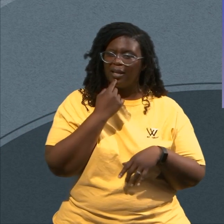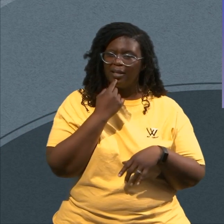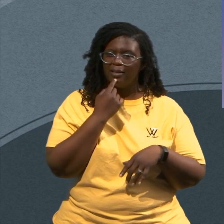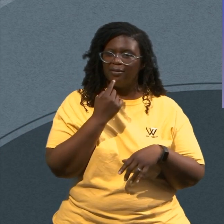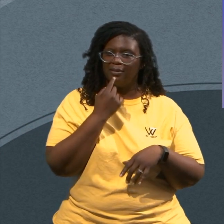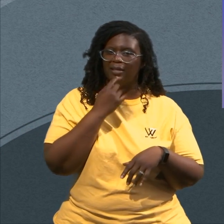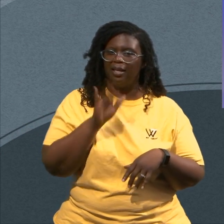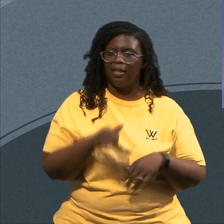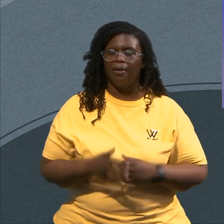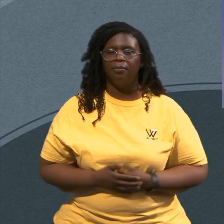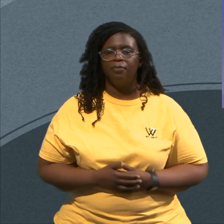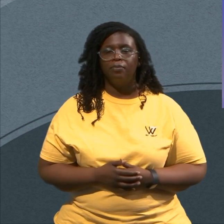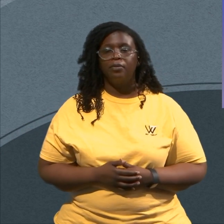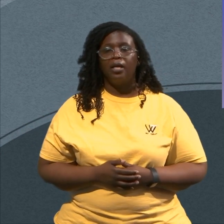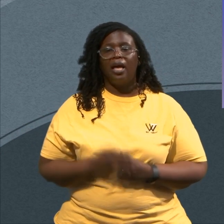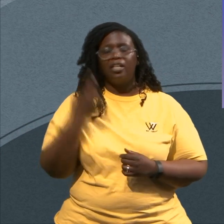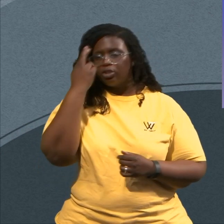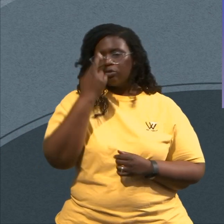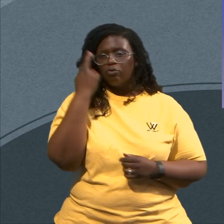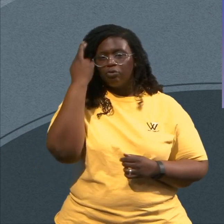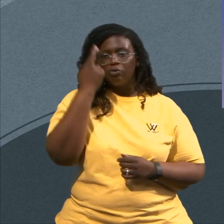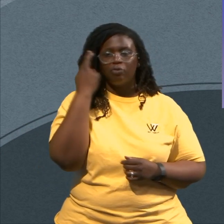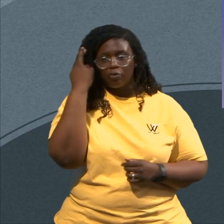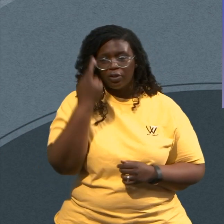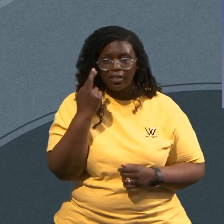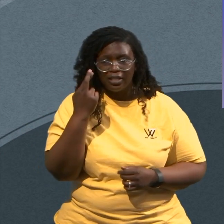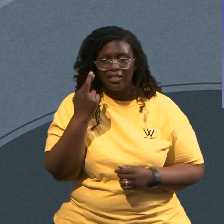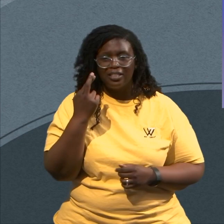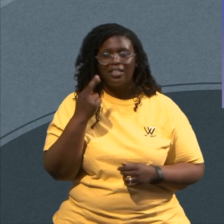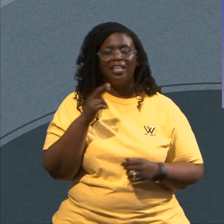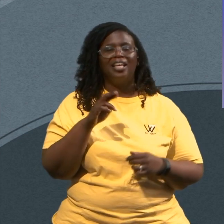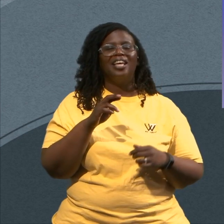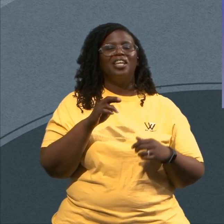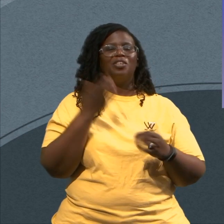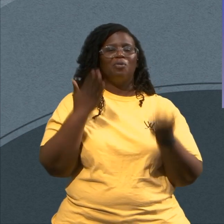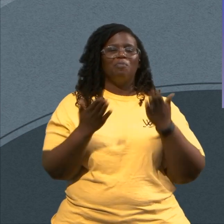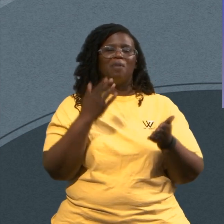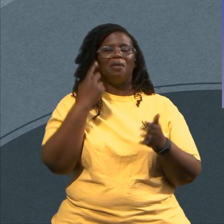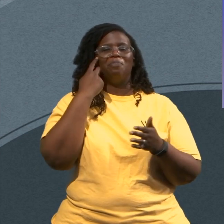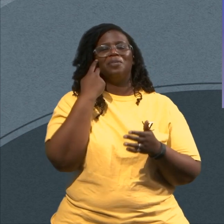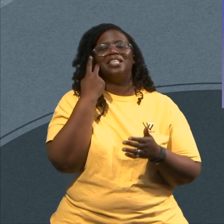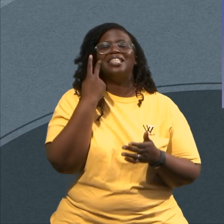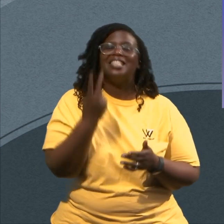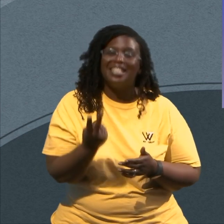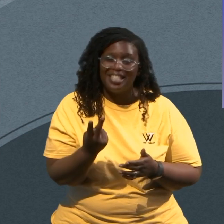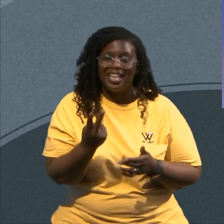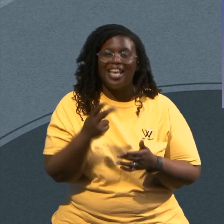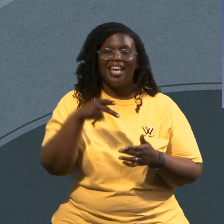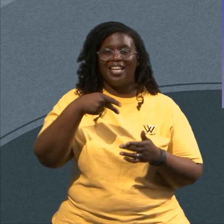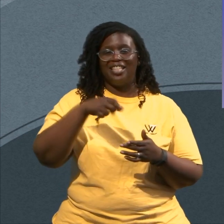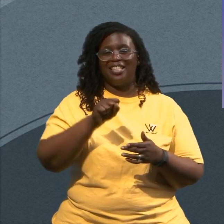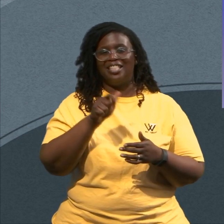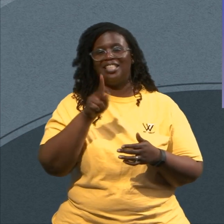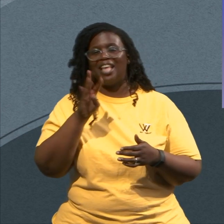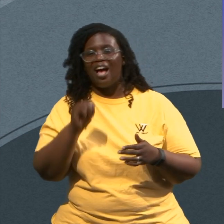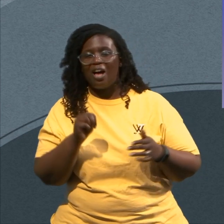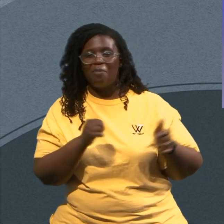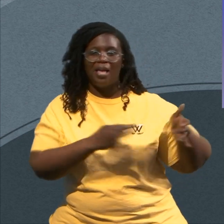Is because Every time David was Getting his Musical genius On and Playing his Harp The